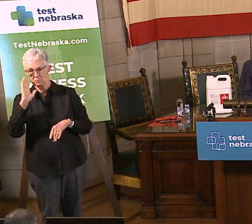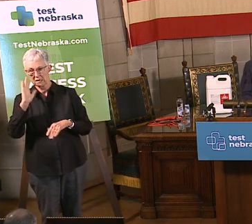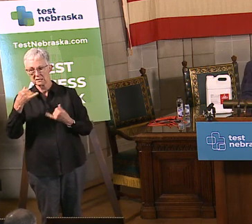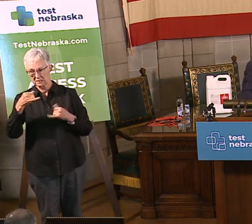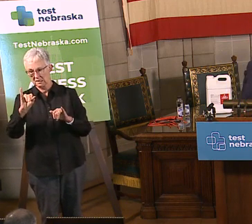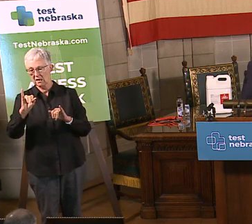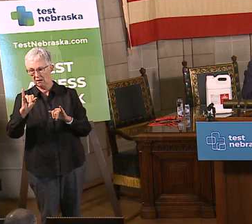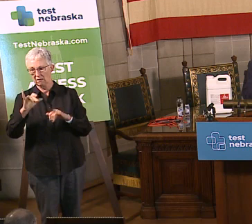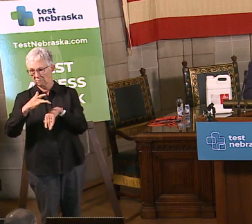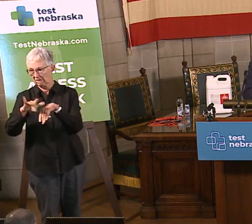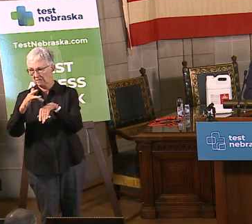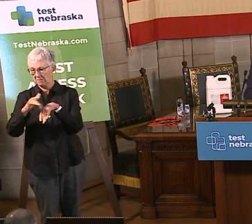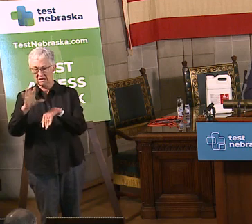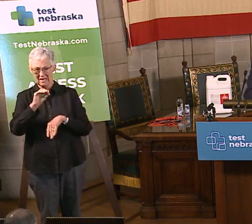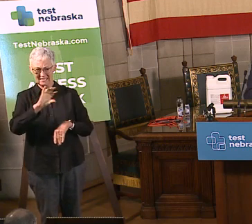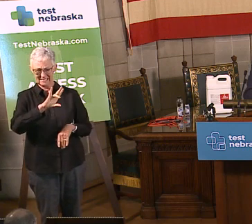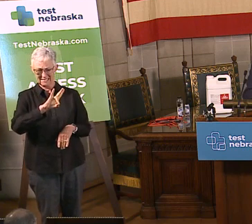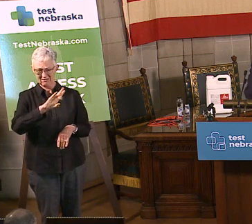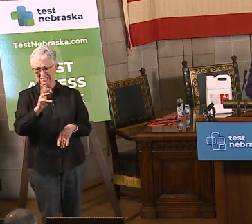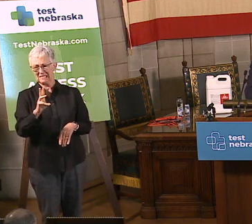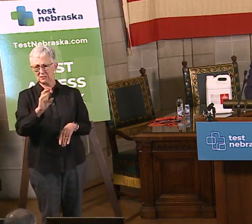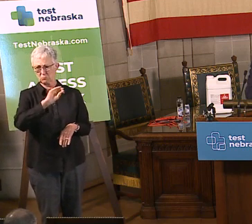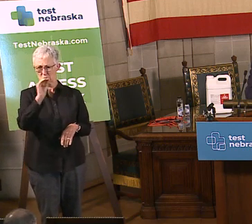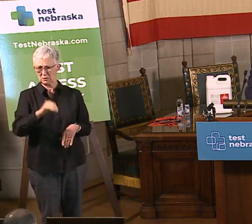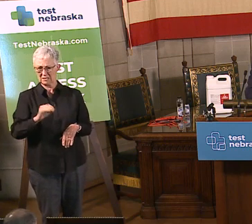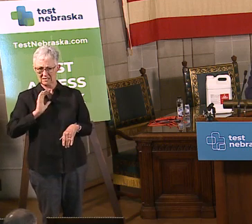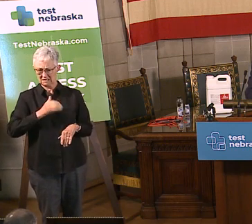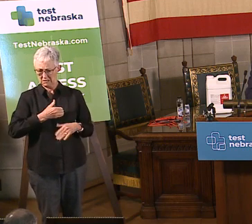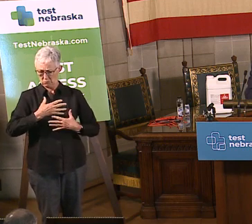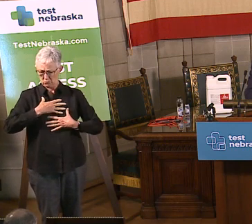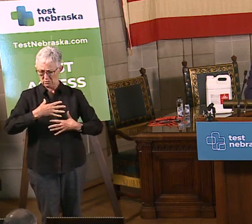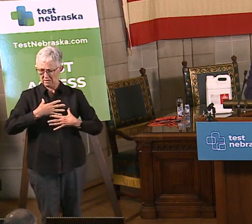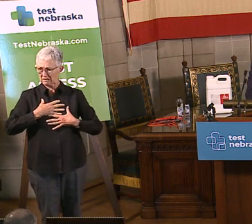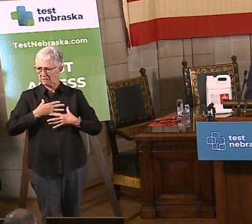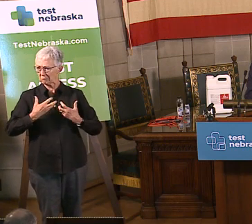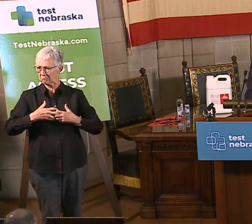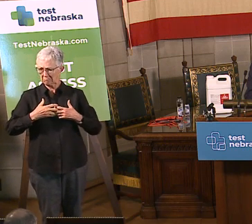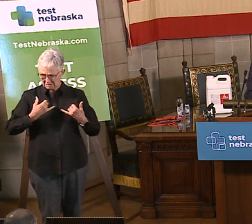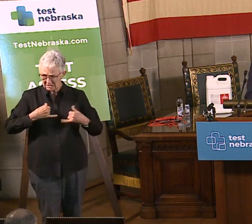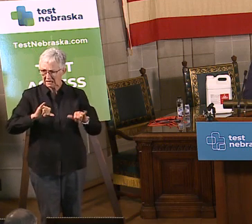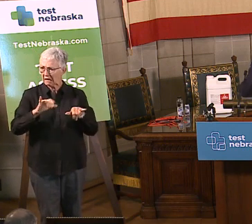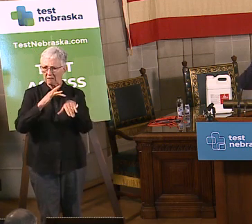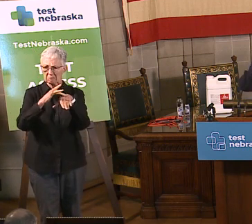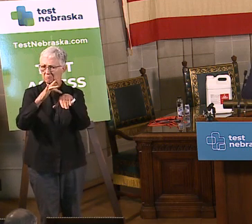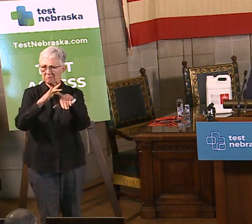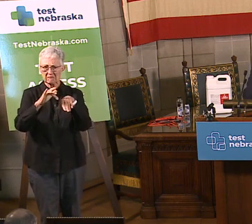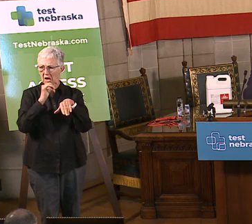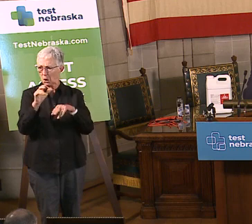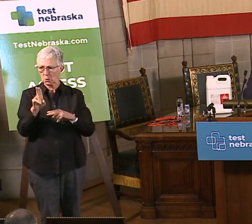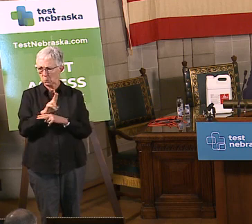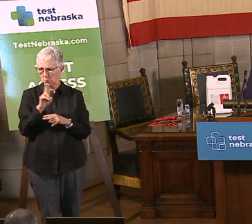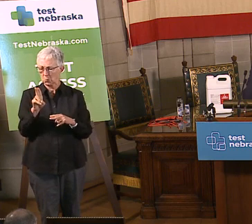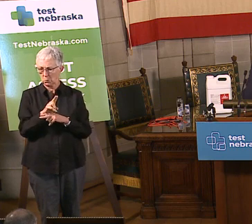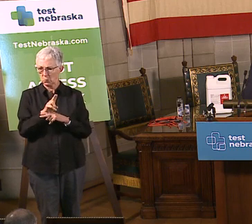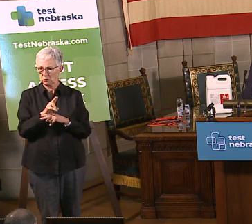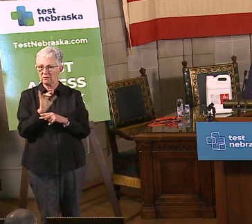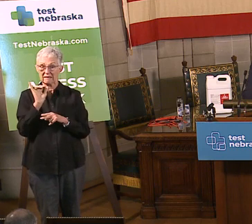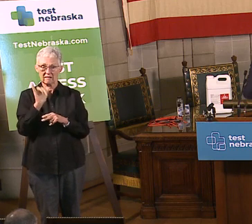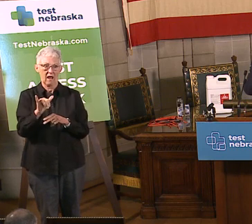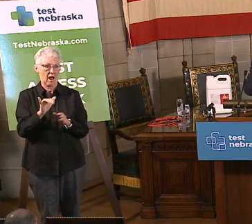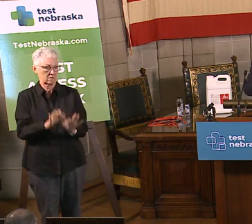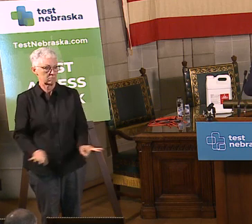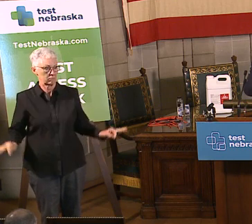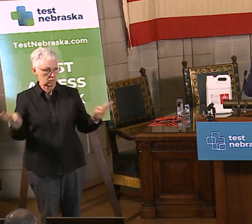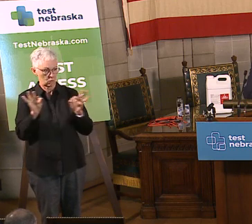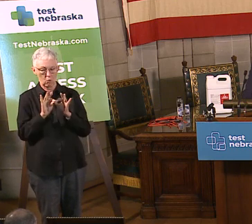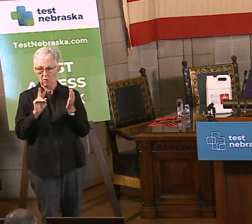that's what this is all about, was when we talked about, again, a couple months ago when we started all this, flattening the curve is lowering that peak, the